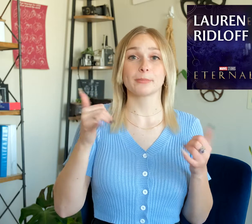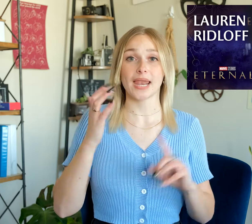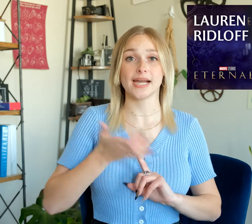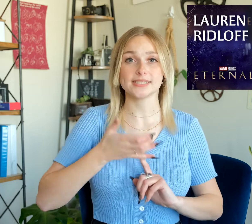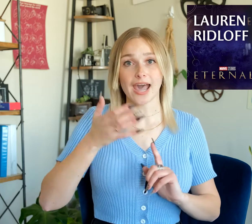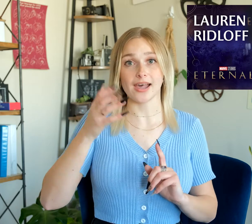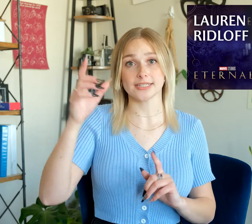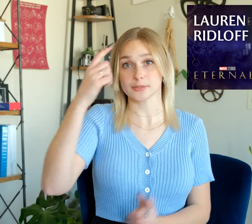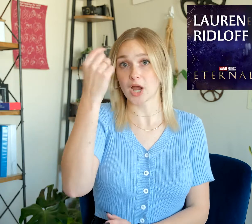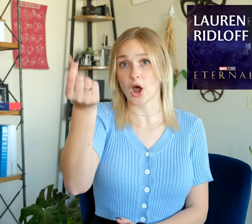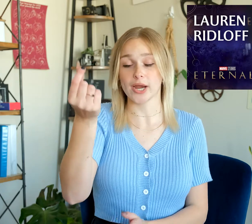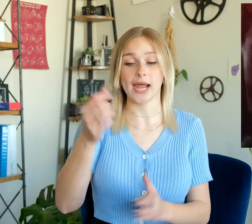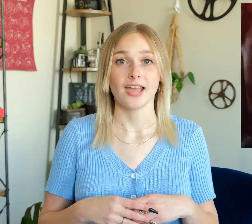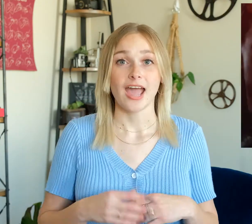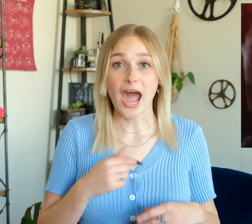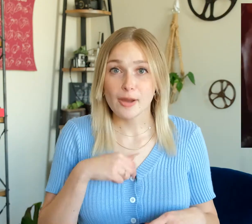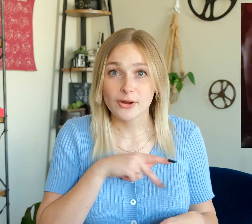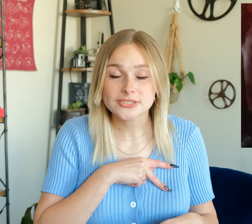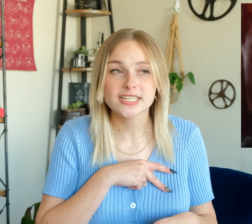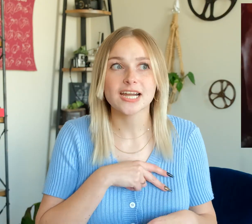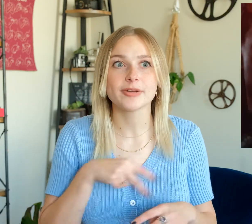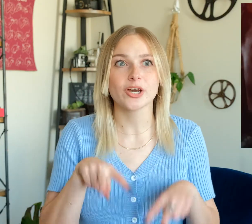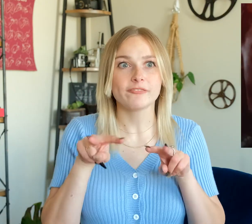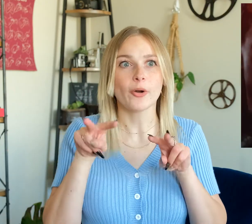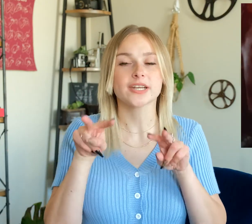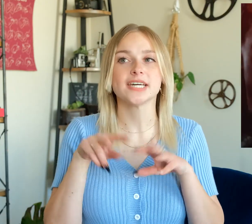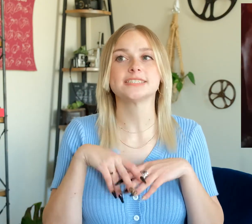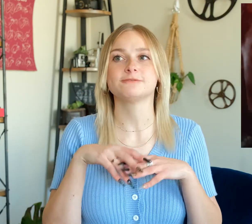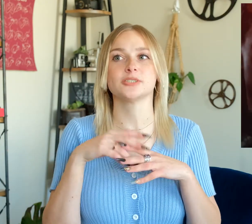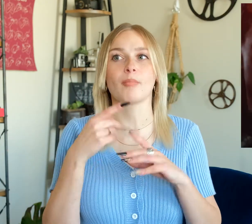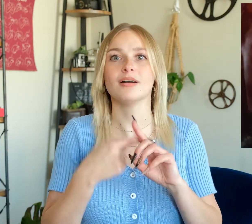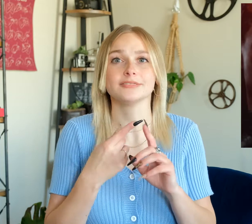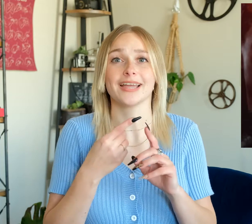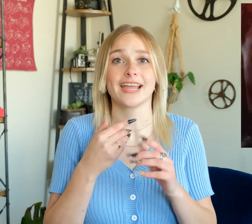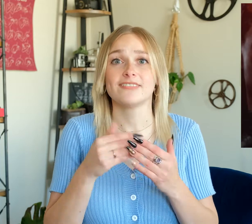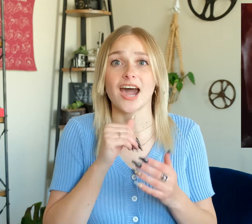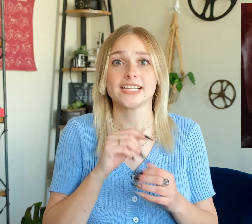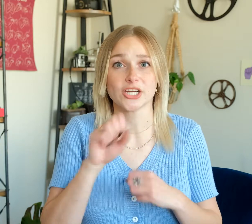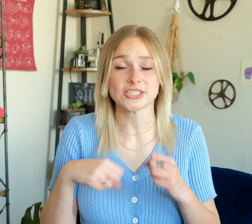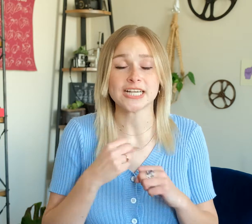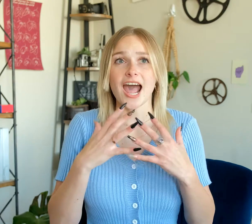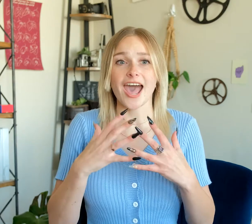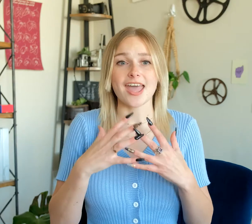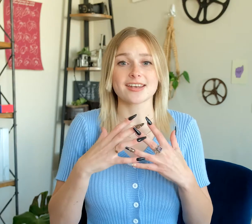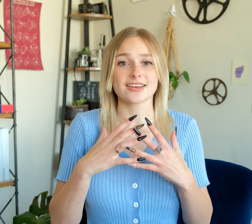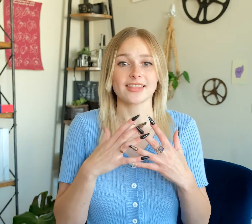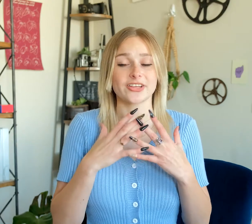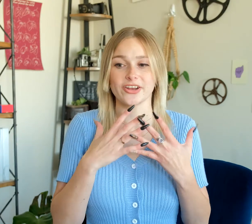She plays as Macaulay. I've personally been a forwarder for months, if not years. And like, you